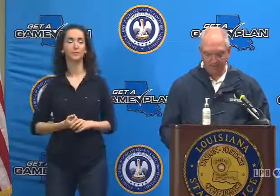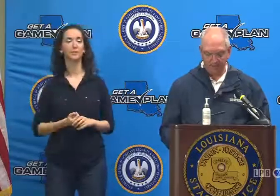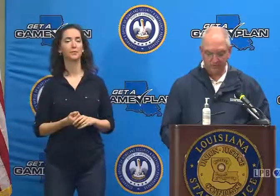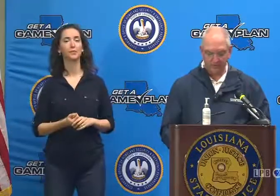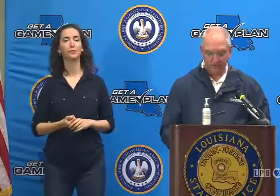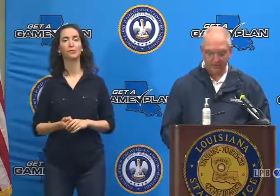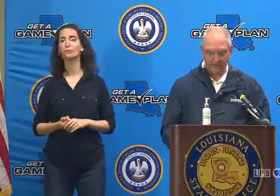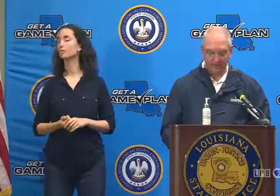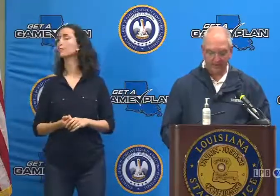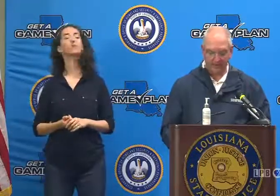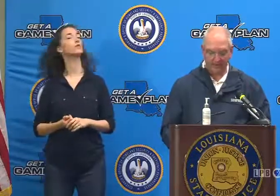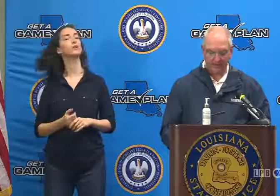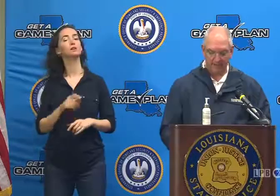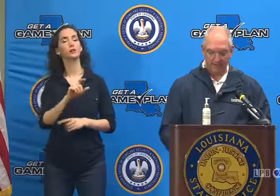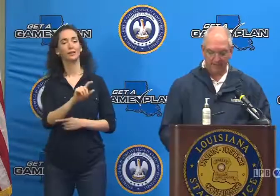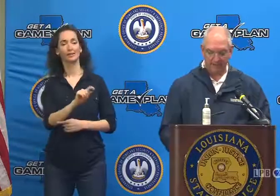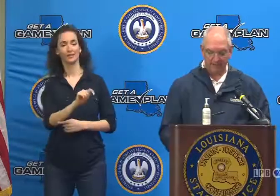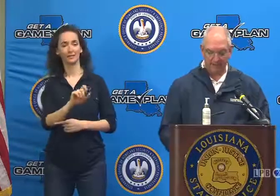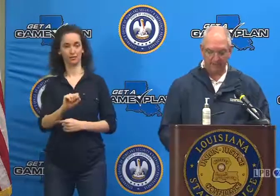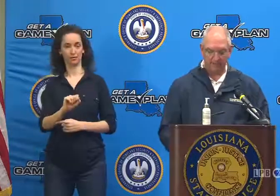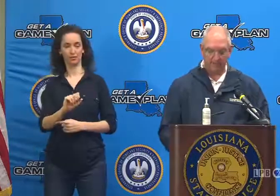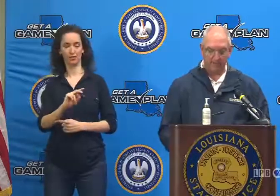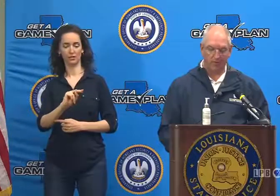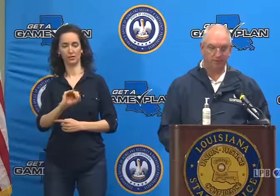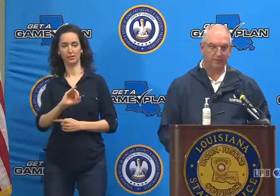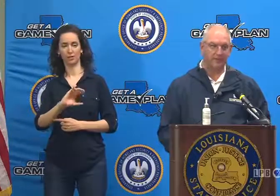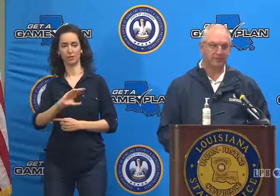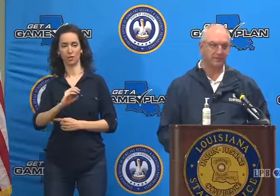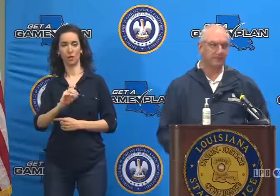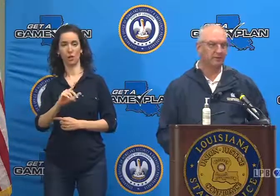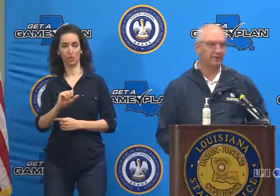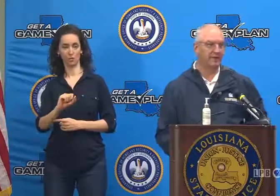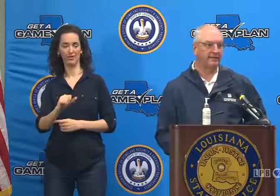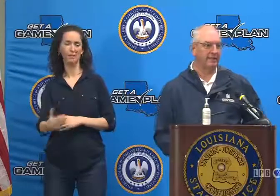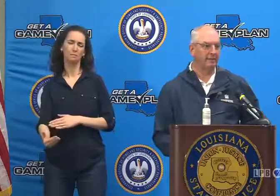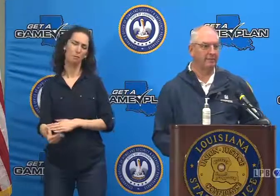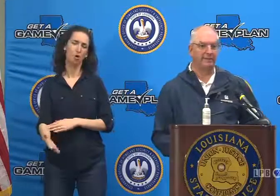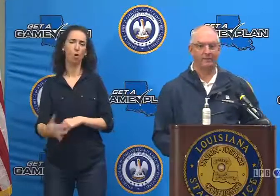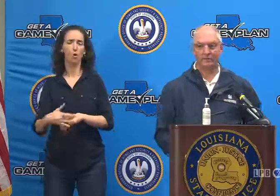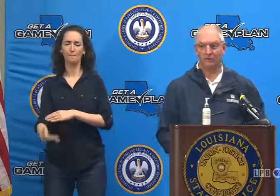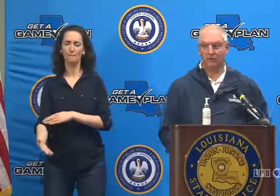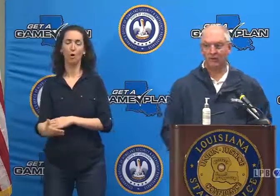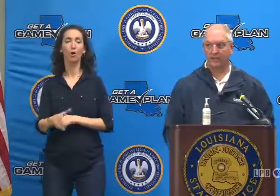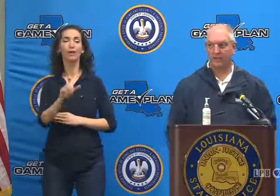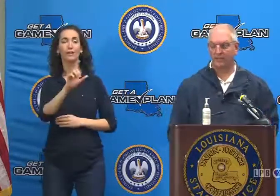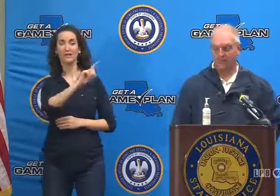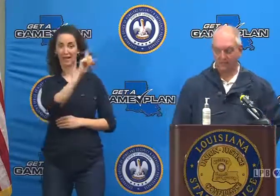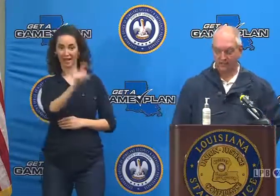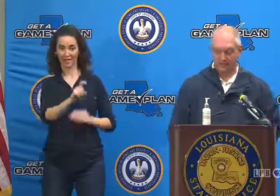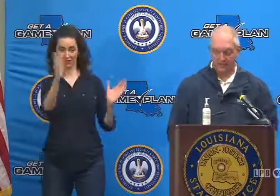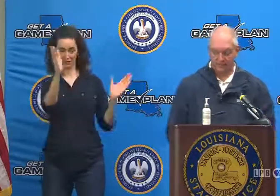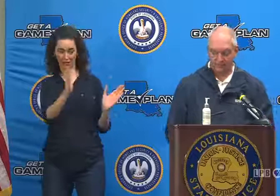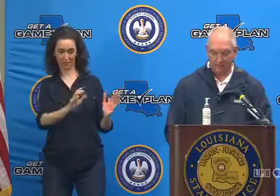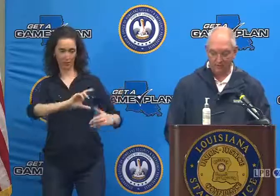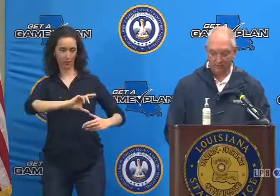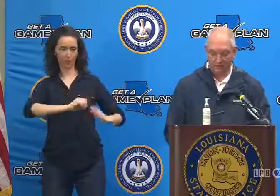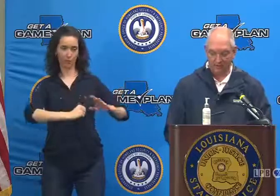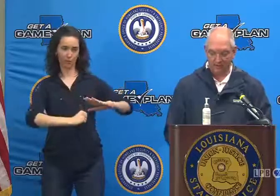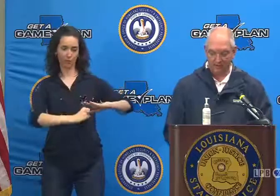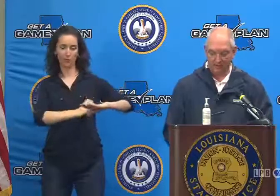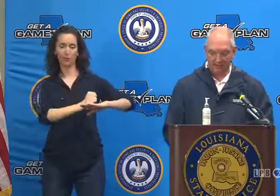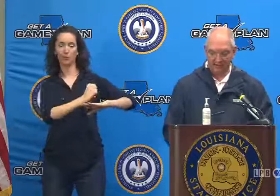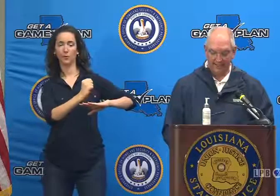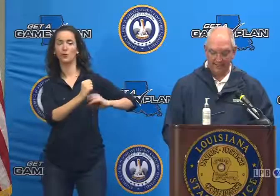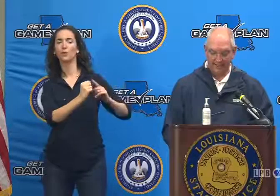Tropical Storm Nicholas made landfall early this morning on the Texas coast. At that time, I believe it was a hurricane. It was a Category 1